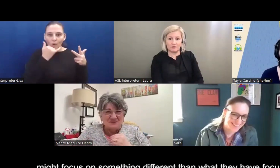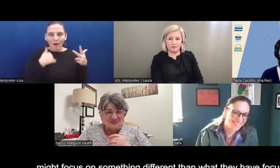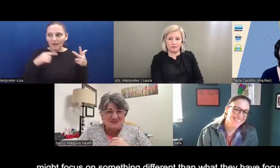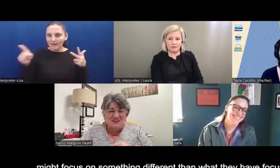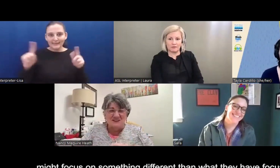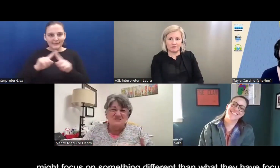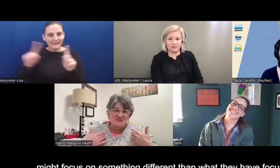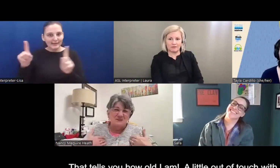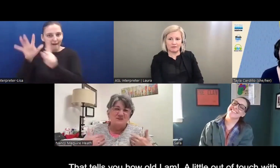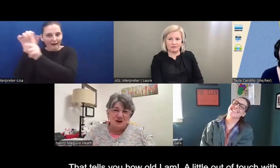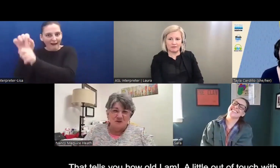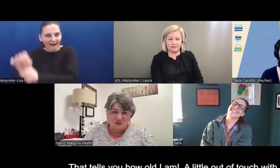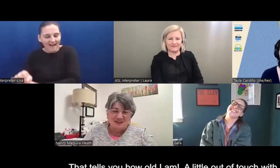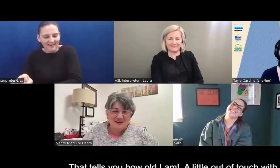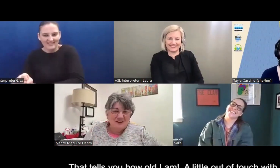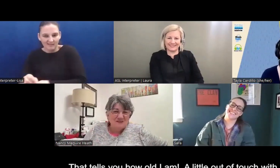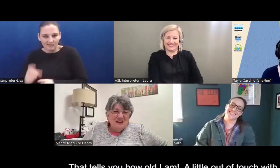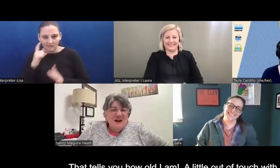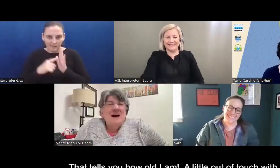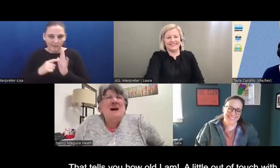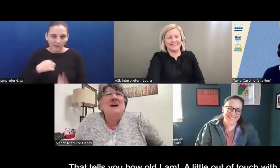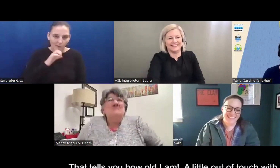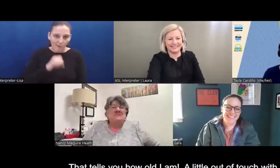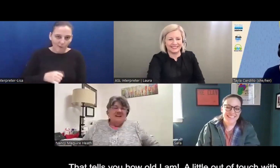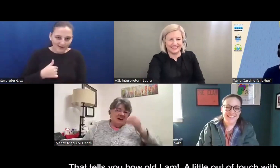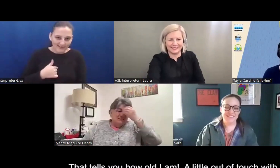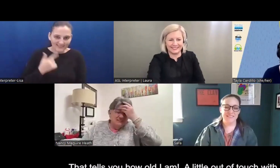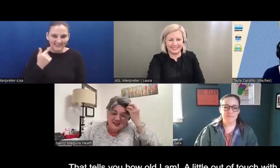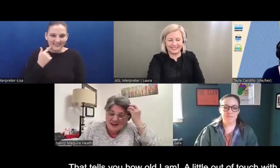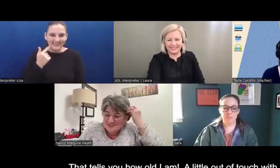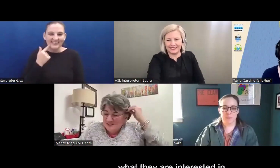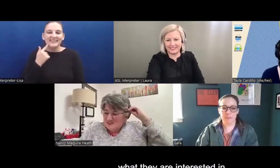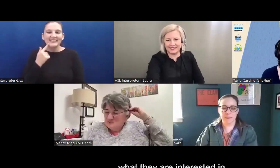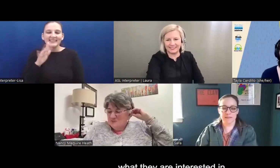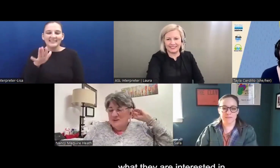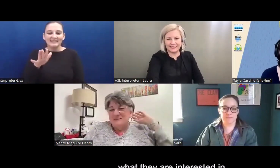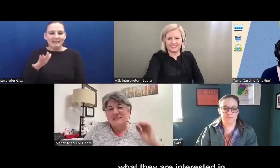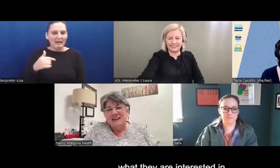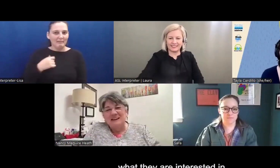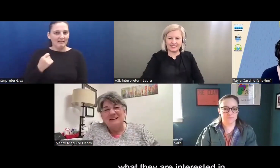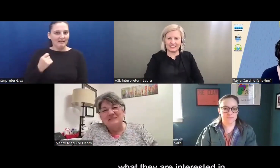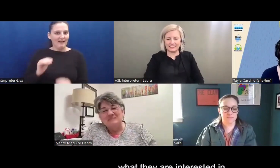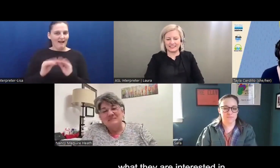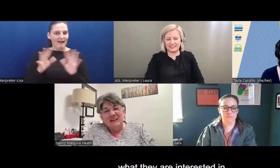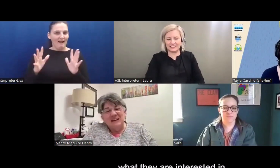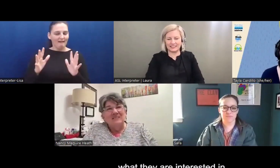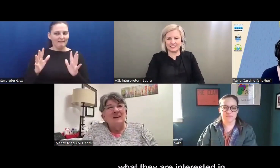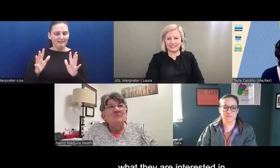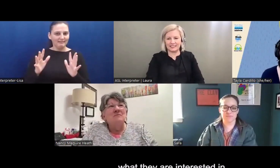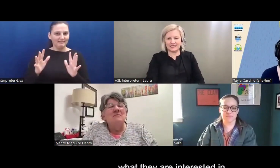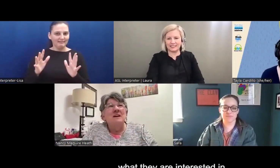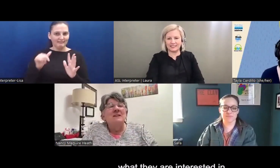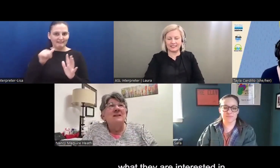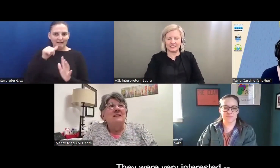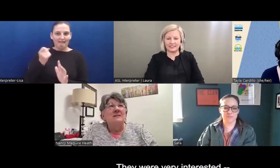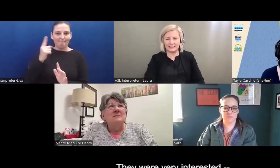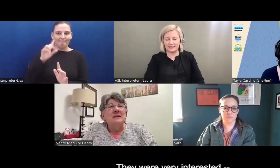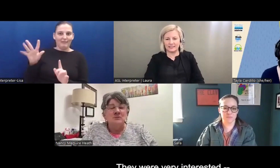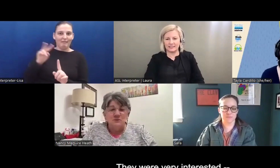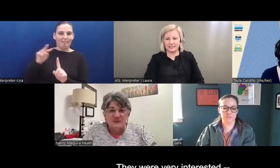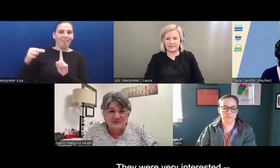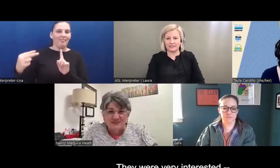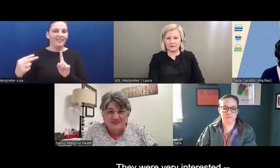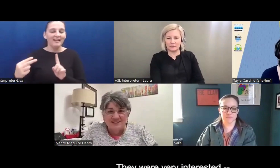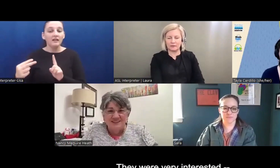have focused on. That just tells you how old I am. Um, and a little out of touch with what they, um, they were very, um,